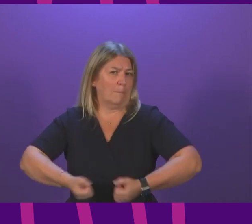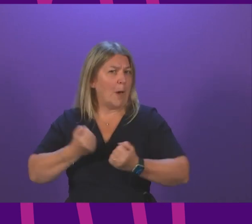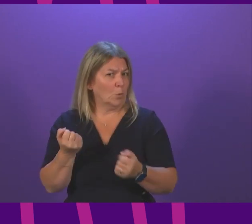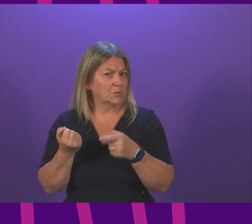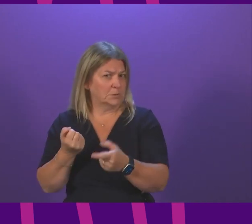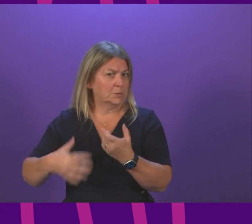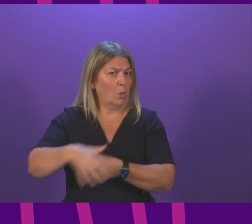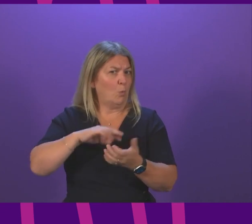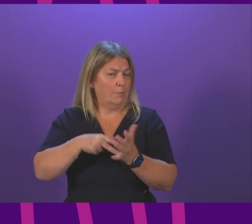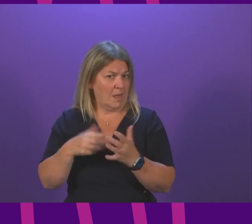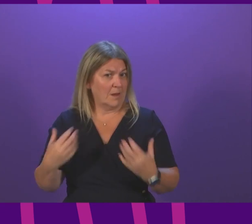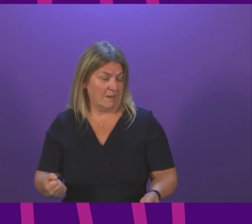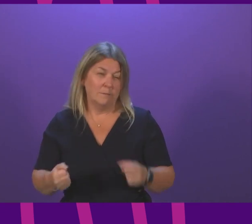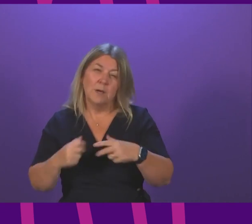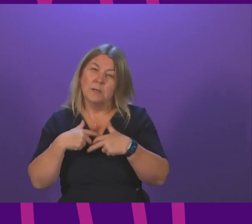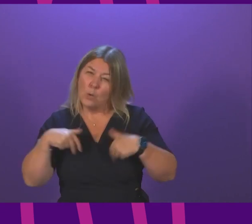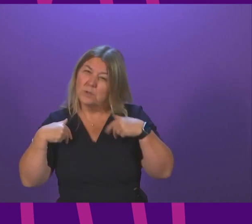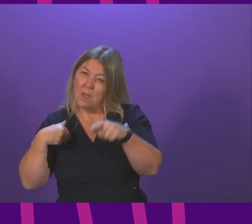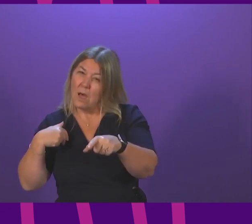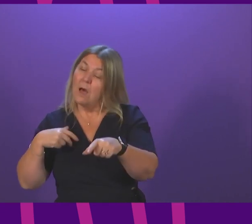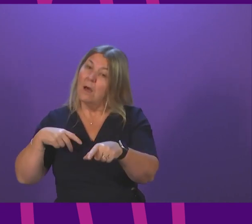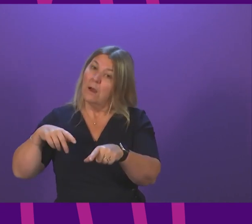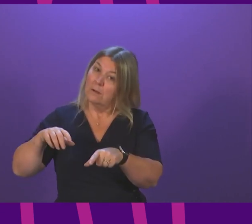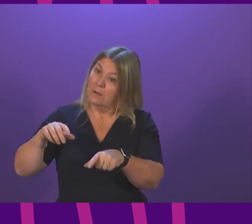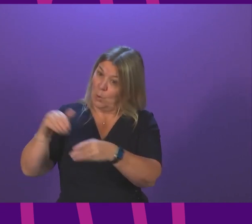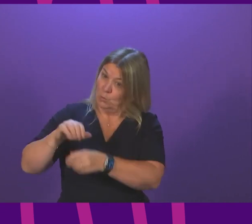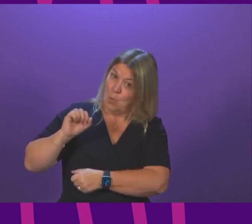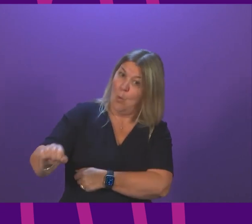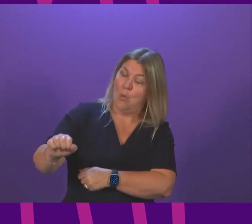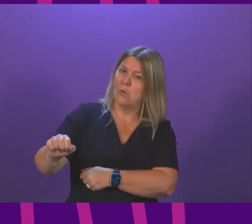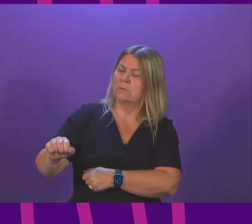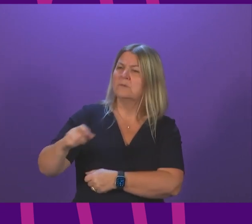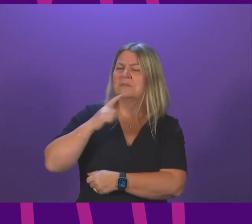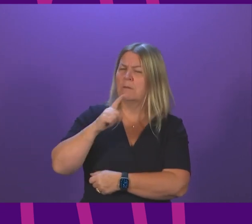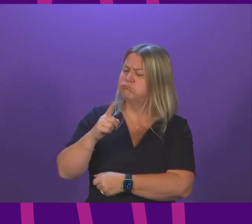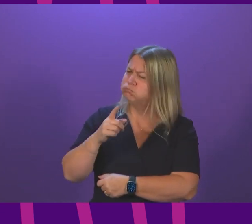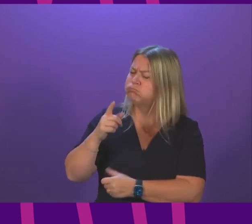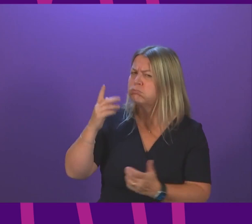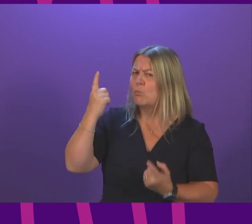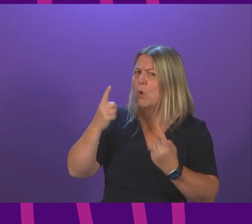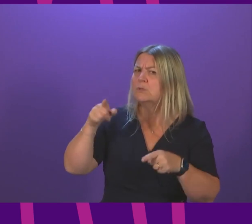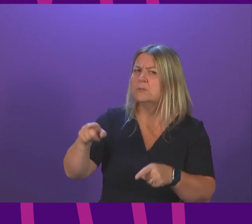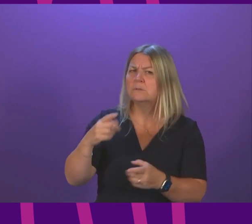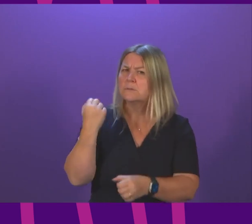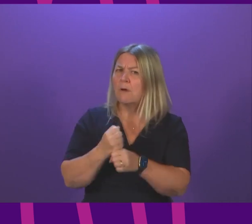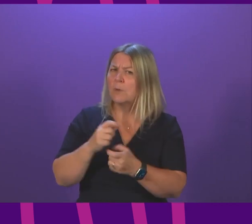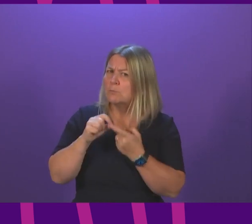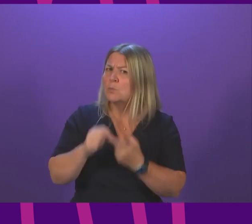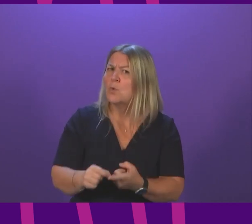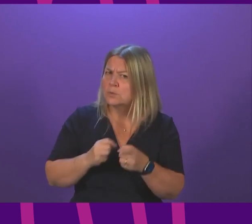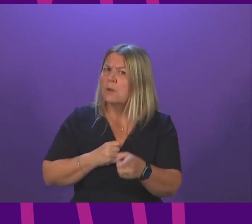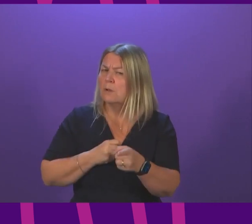council leaders including your own first minister voiced real concerns about the impact of government proposals around